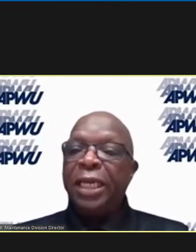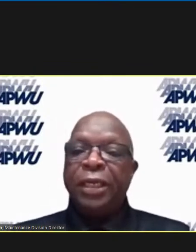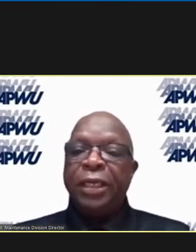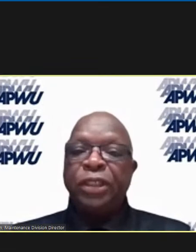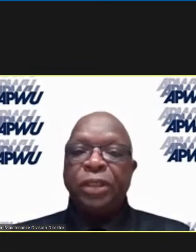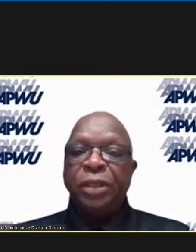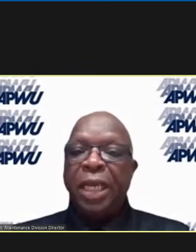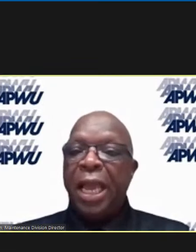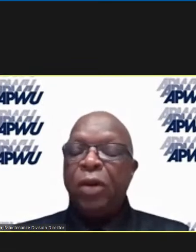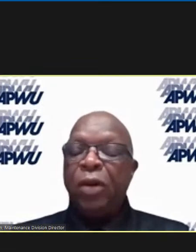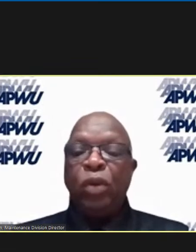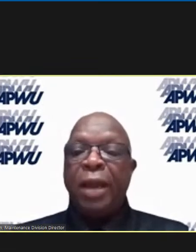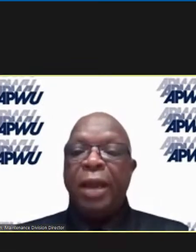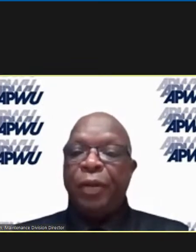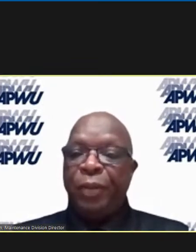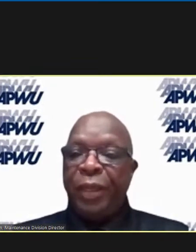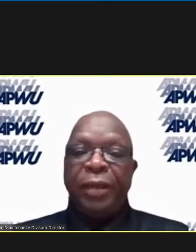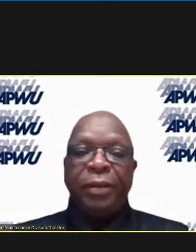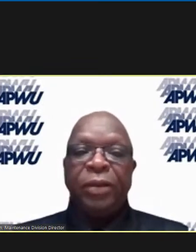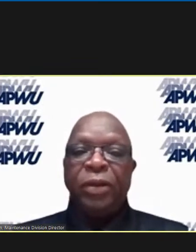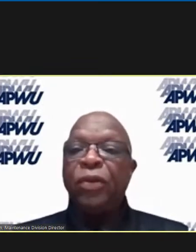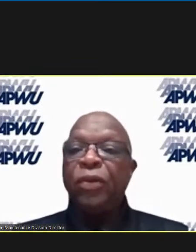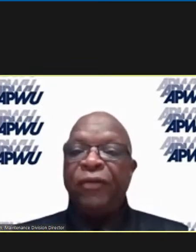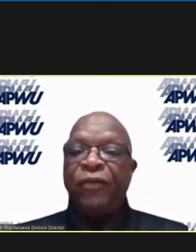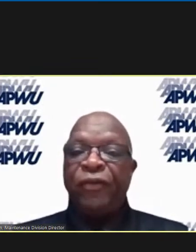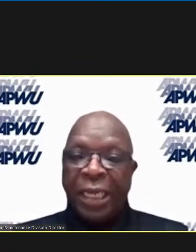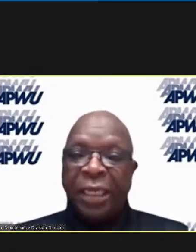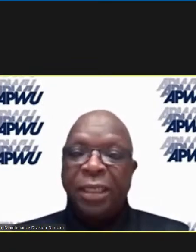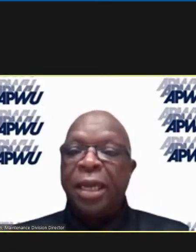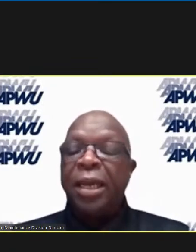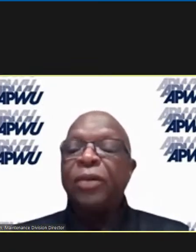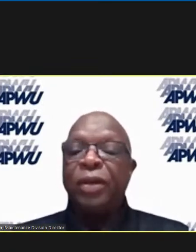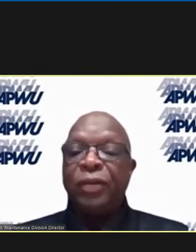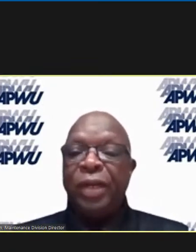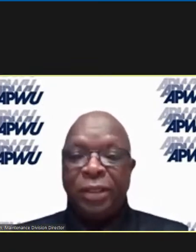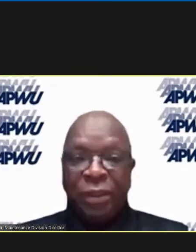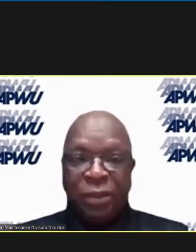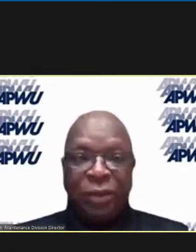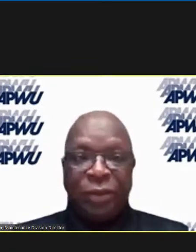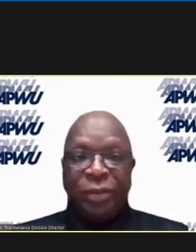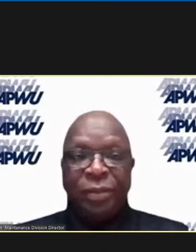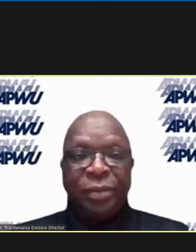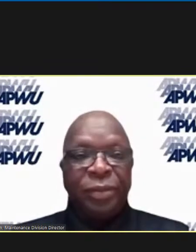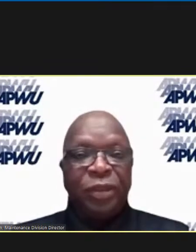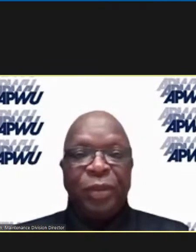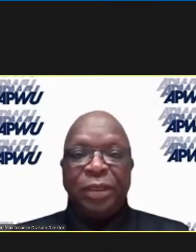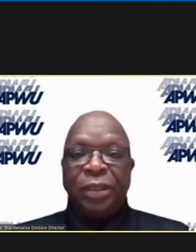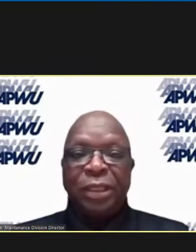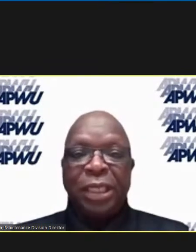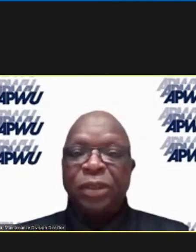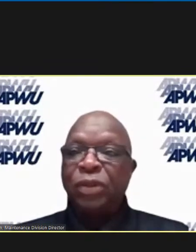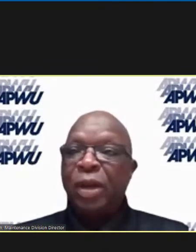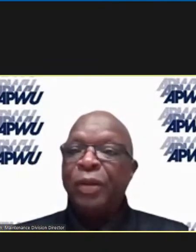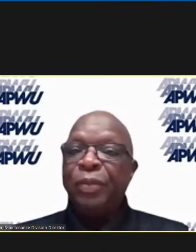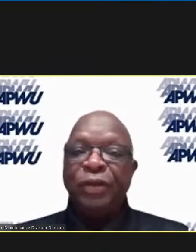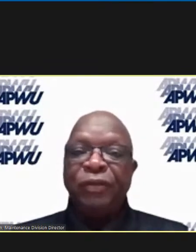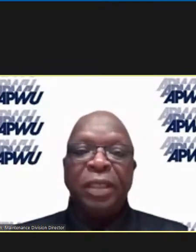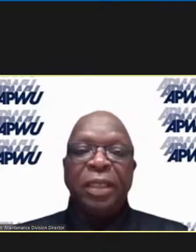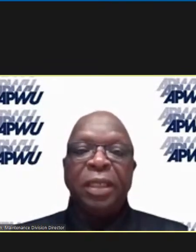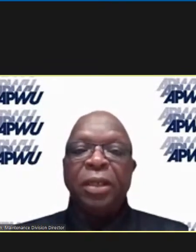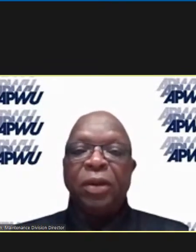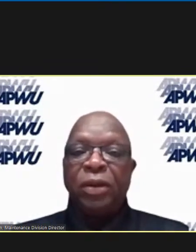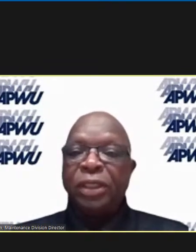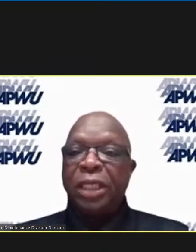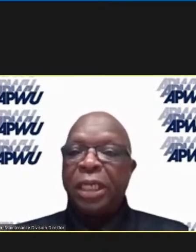fully engaged, and we are prepared, we are fired, and we are ready to go. The maintenance council have been